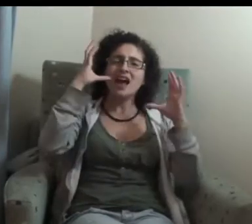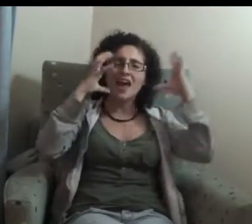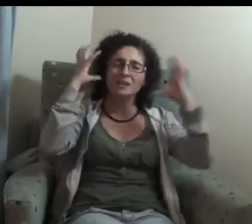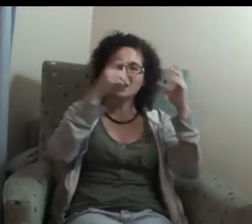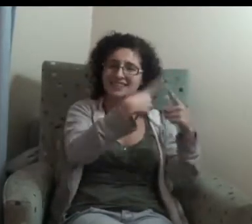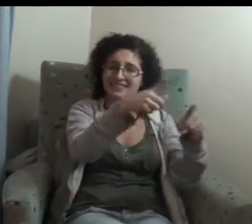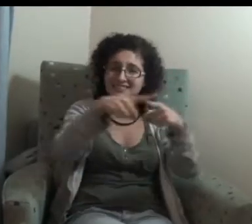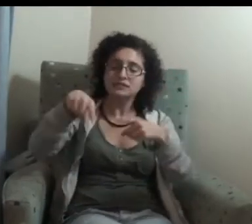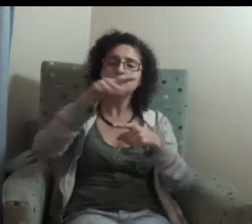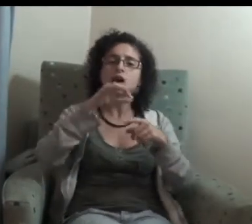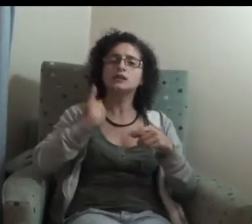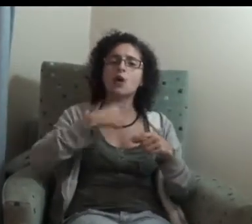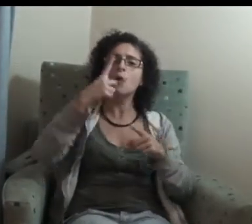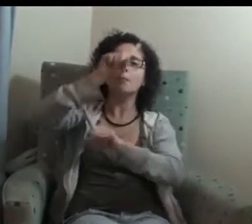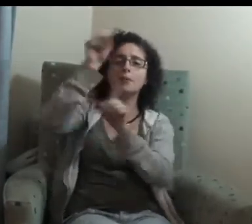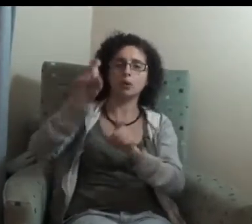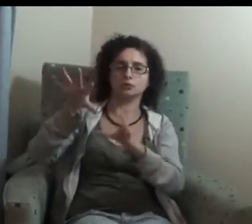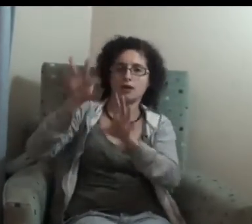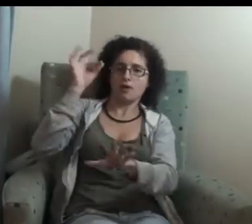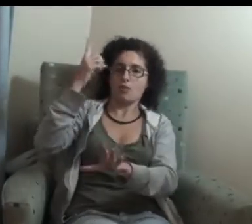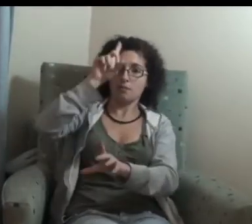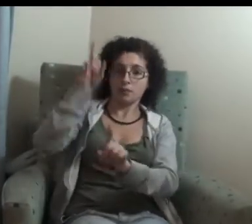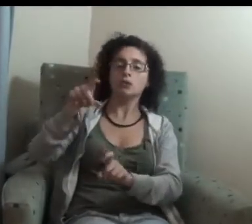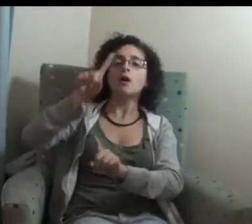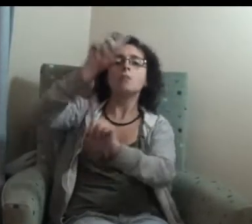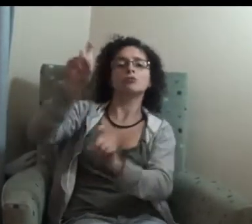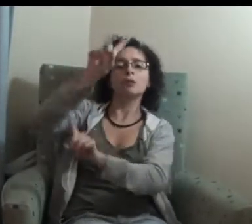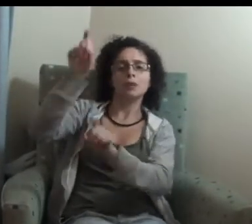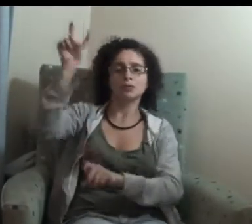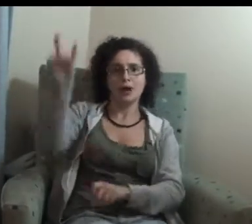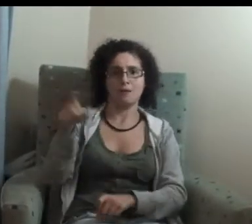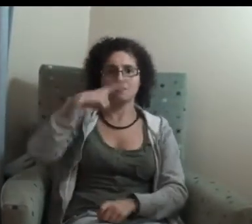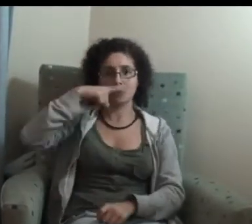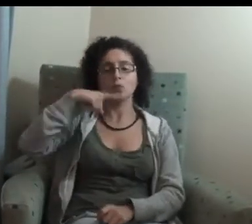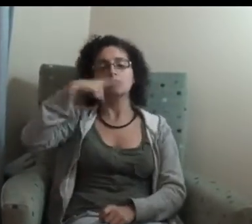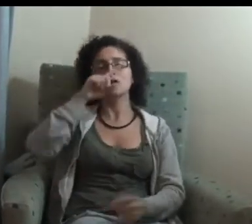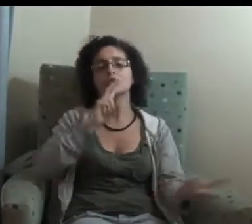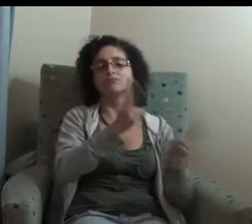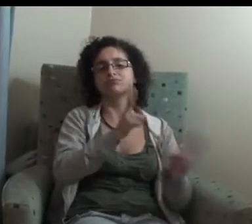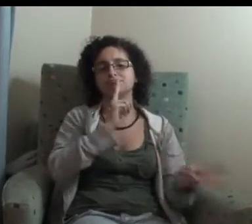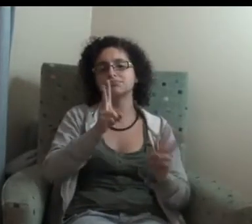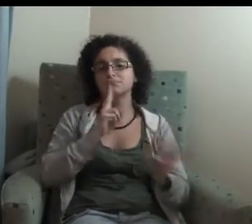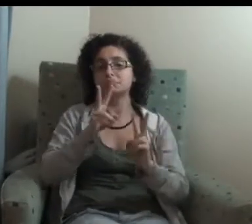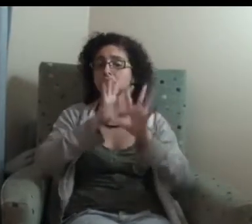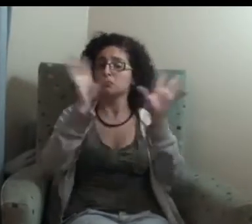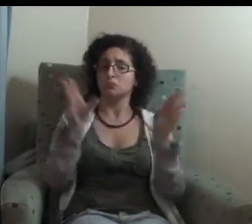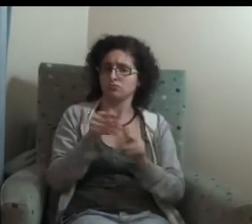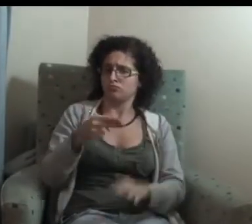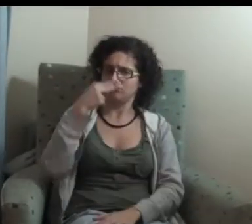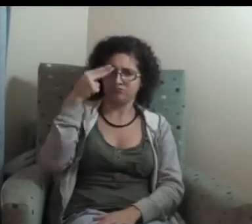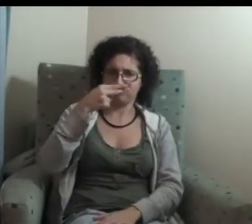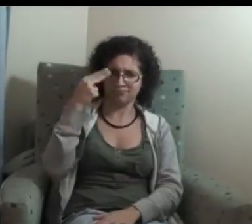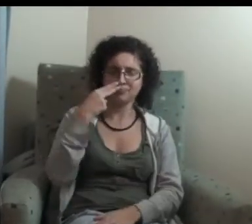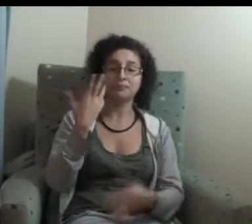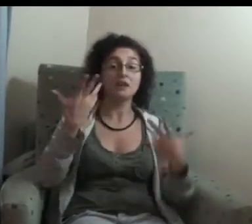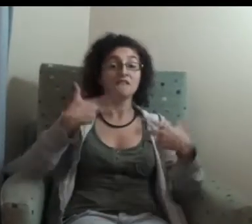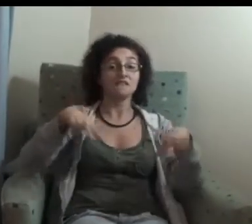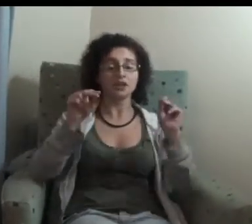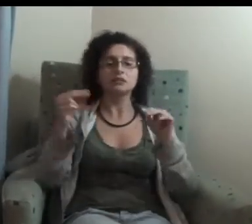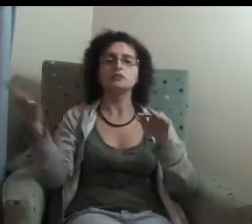everyone sitting at this table. I'm not quite sure how the memories go around for you. But I might